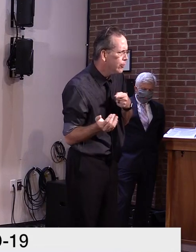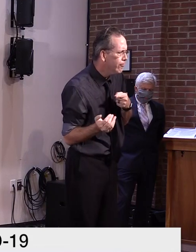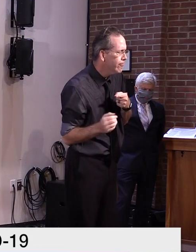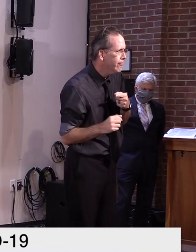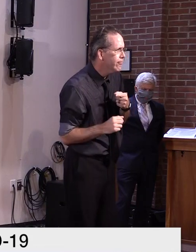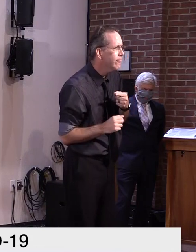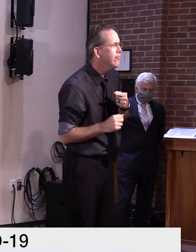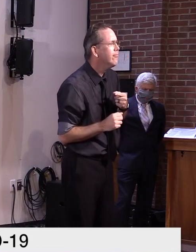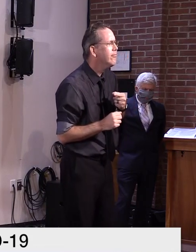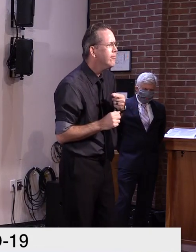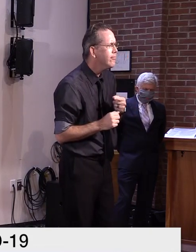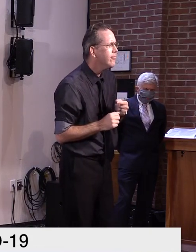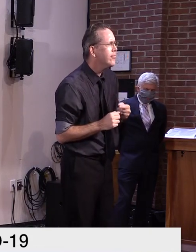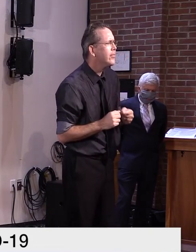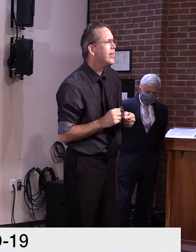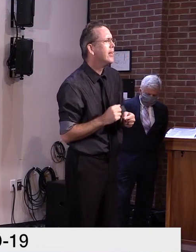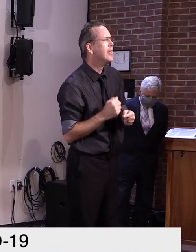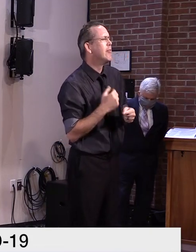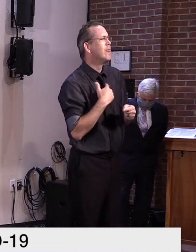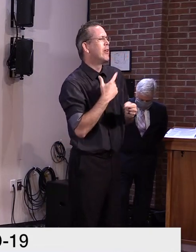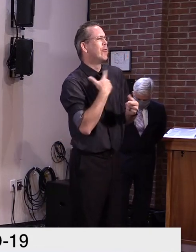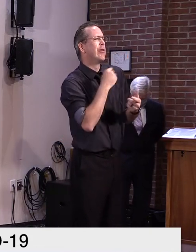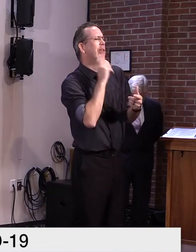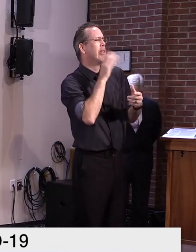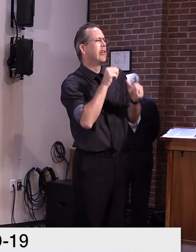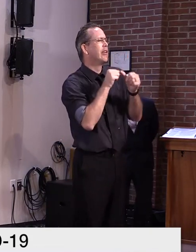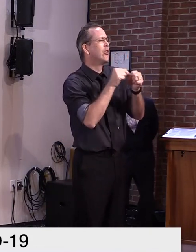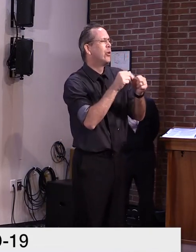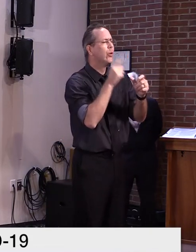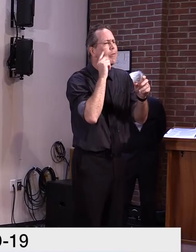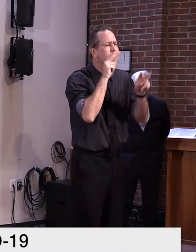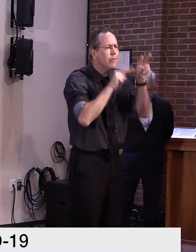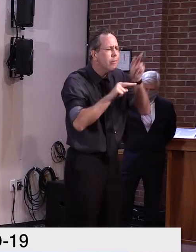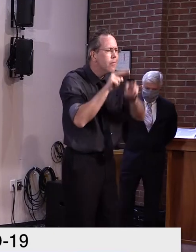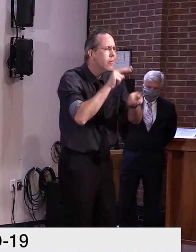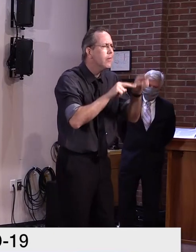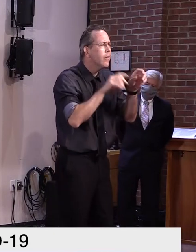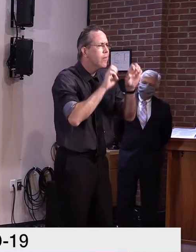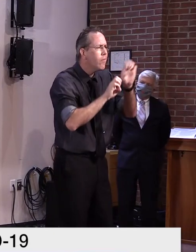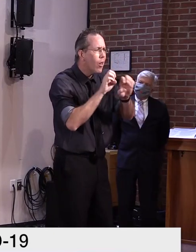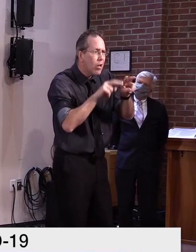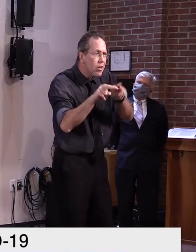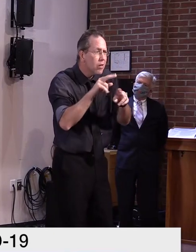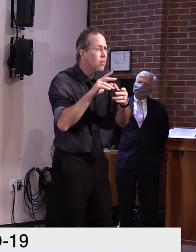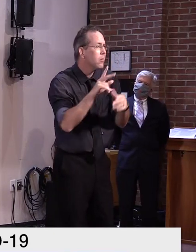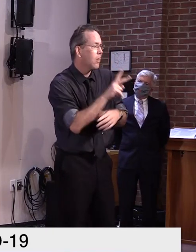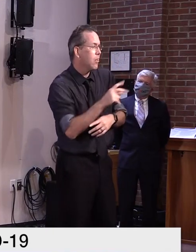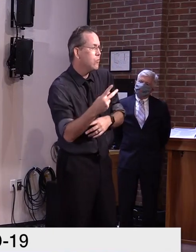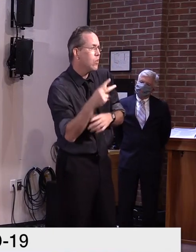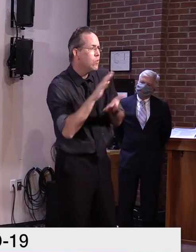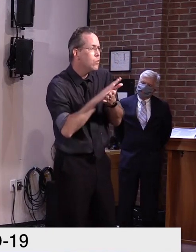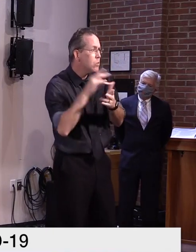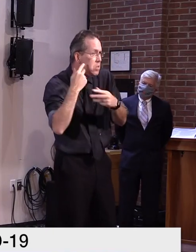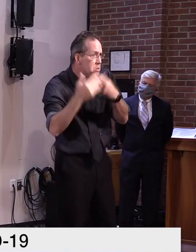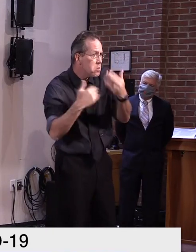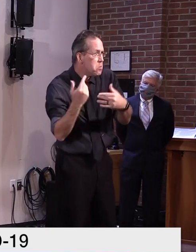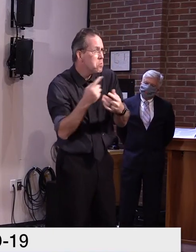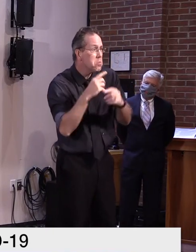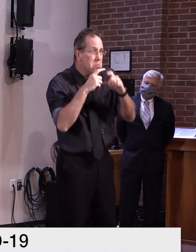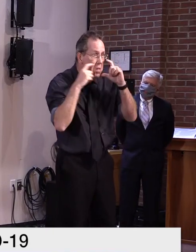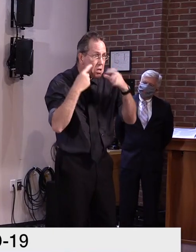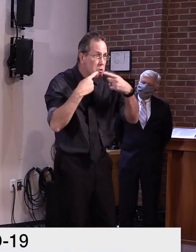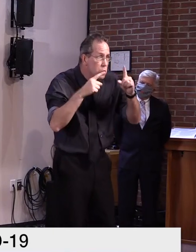task, uh, for, for many months, but, um, we need to be in that sort of initial work of figuring out the impact. And, uh, that's one of the